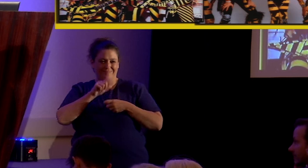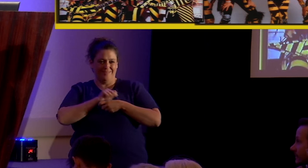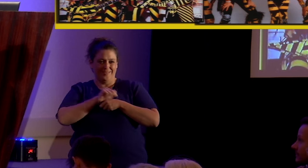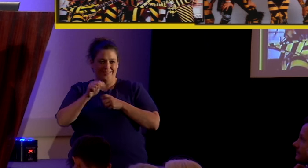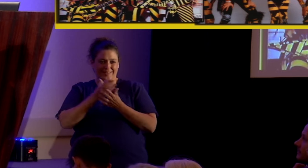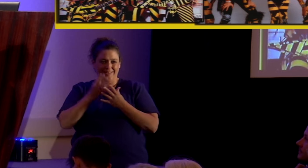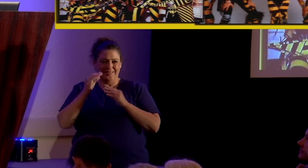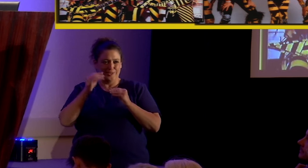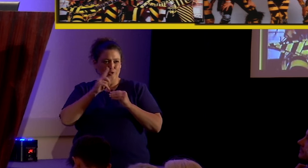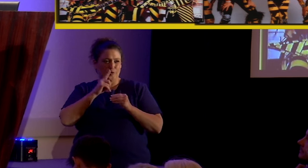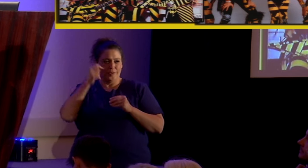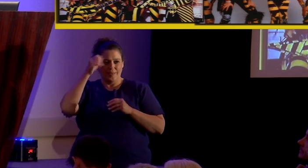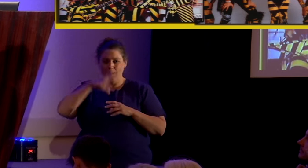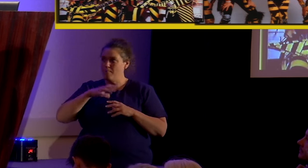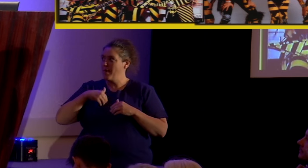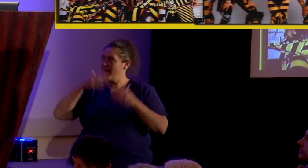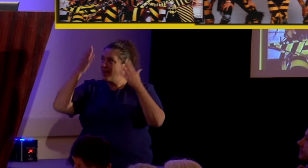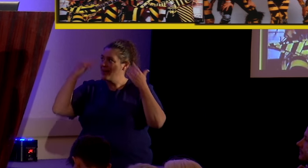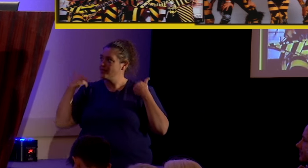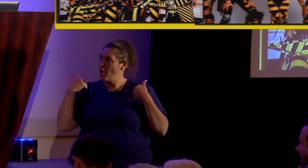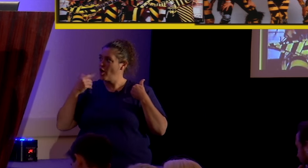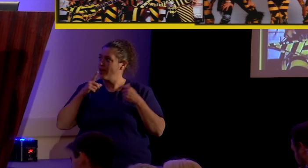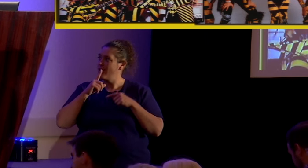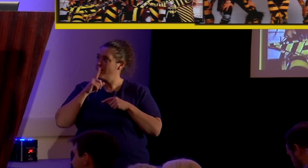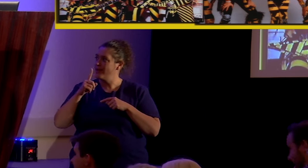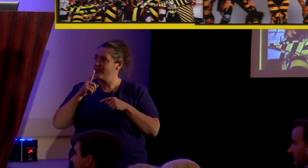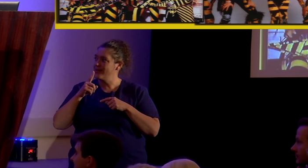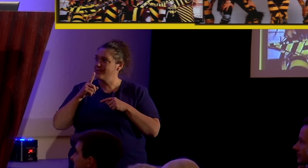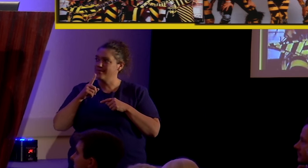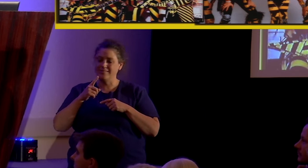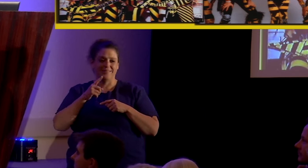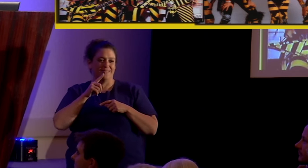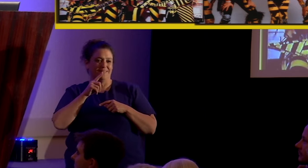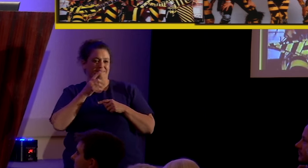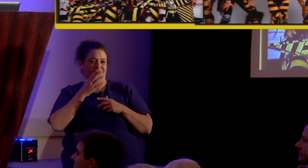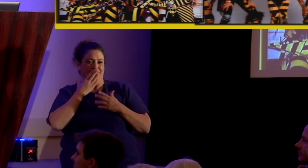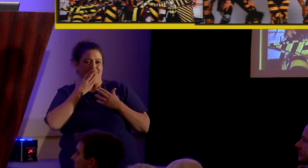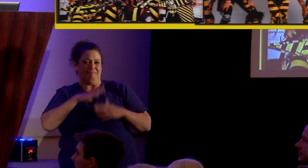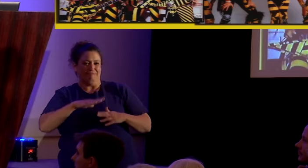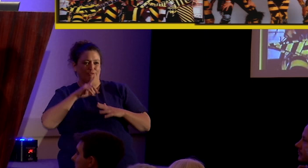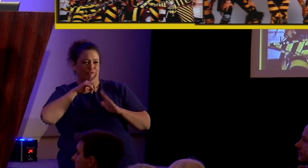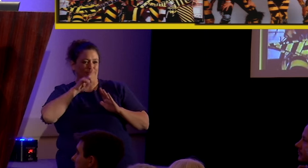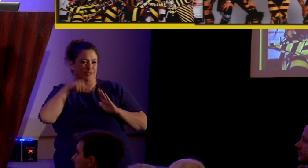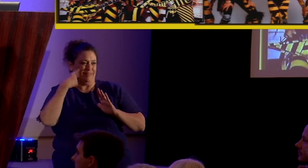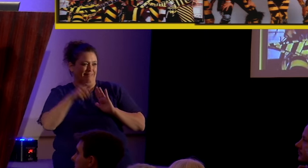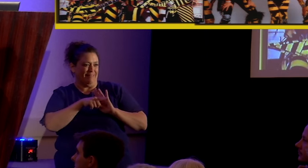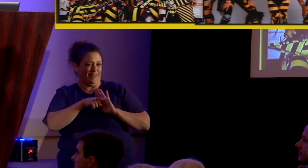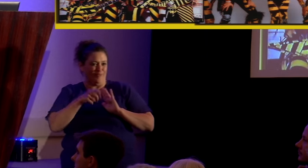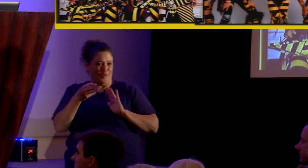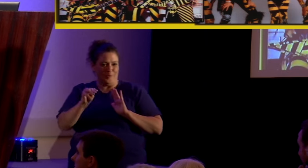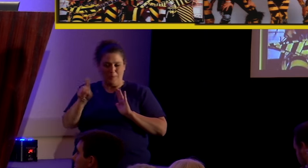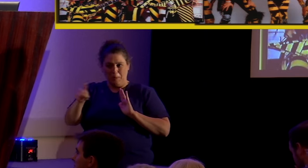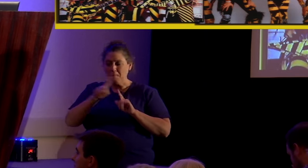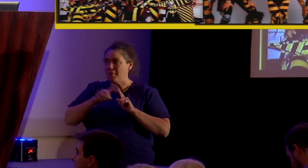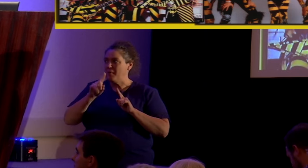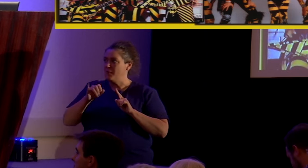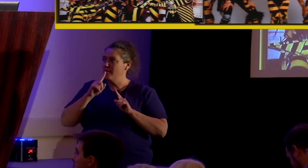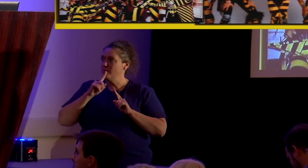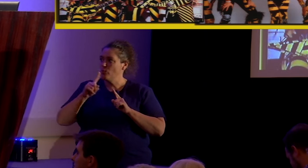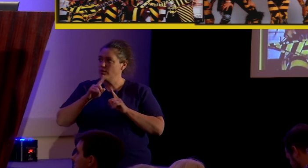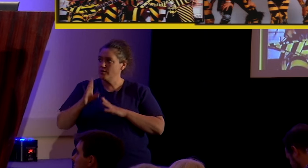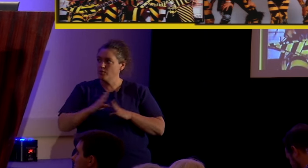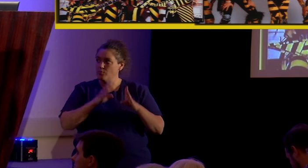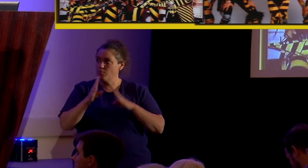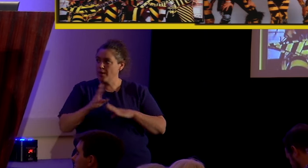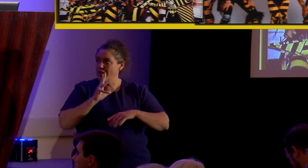teach you that a man has long hair it is a disgrace to him now this was a a strategic thing in the church